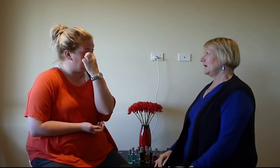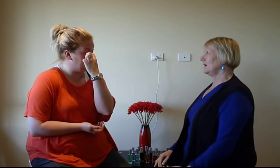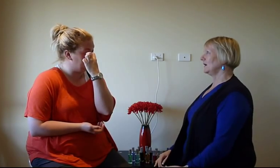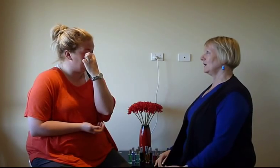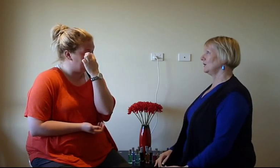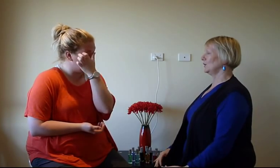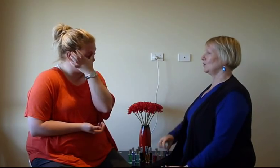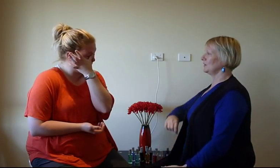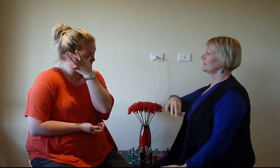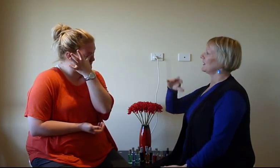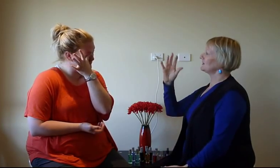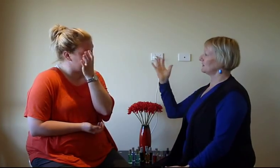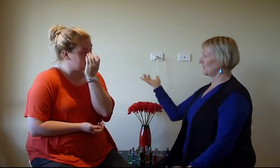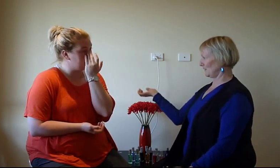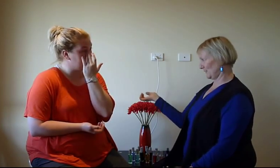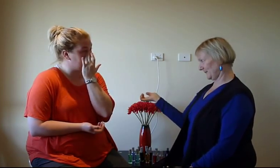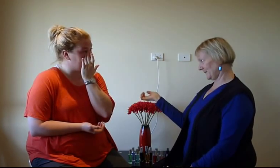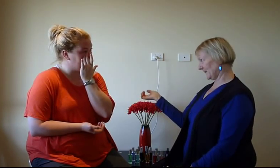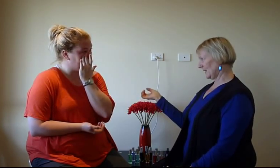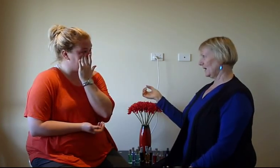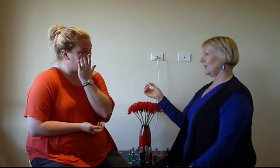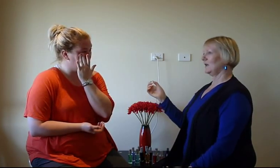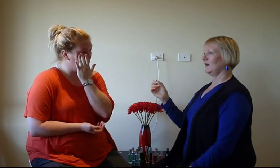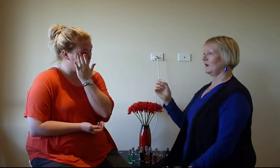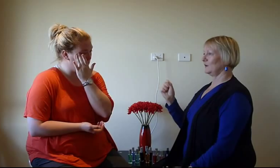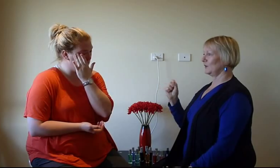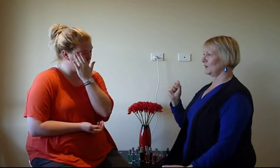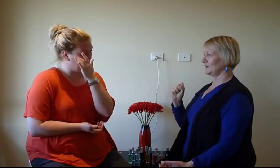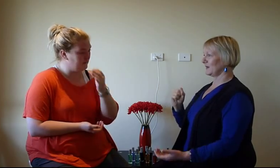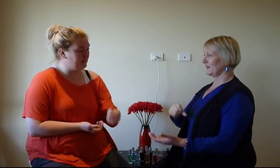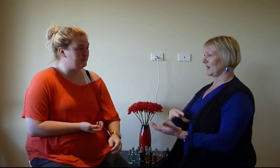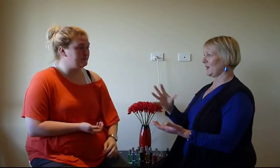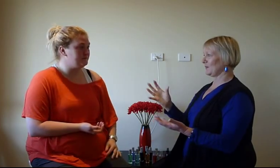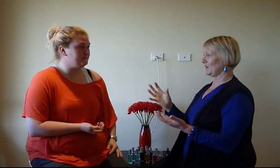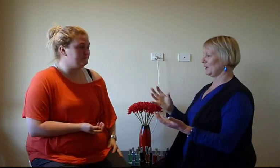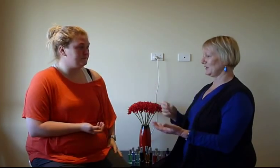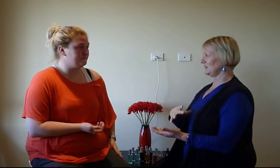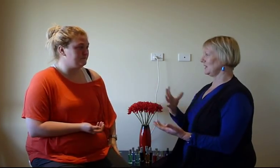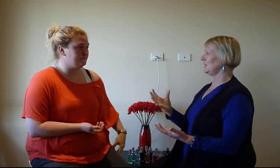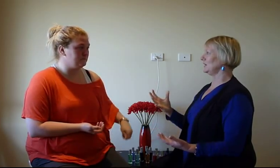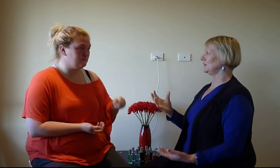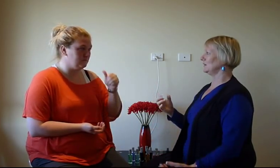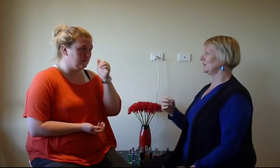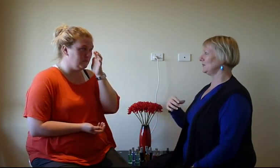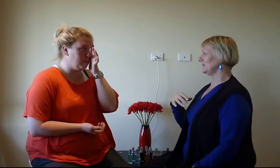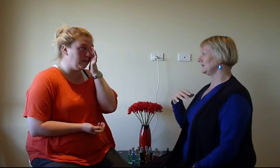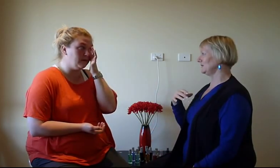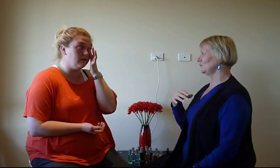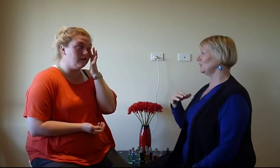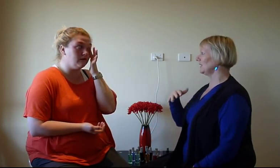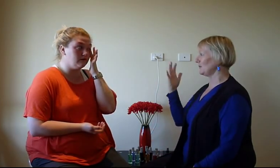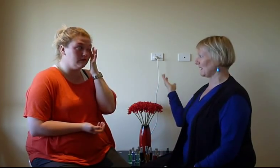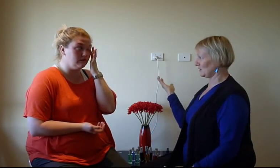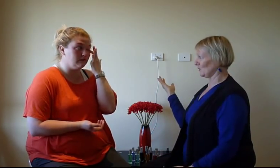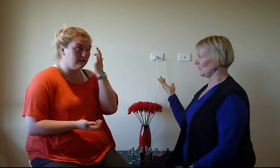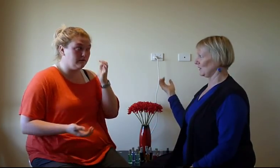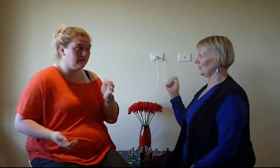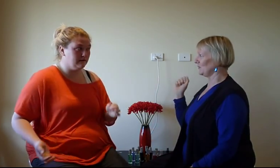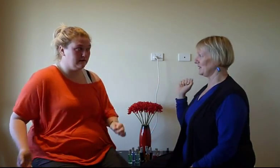worst case scenario. Yeah. That something happened and you didn't heal and you wouldn't get back to work and you'd be